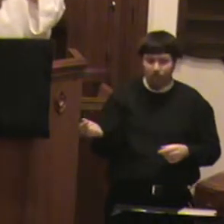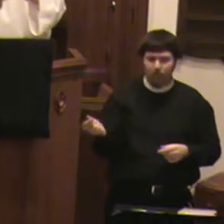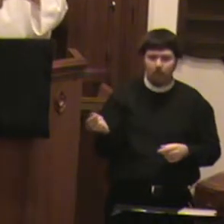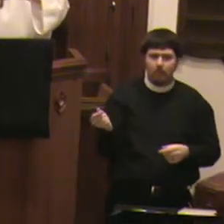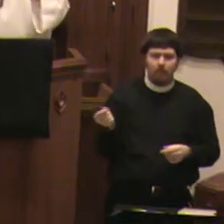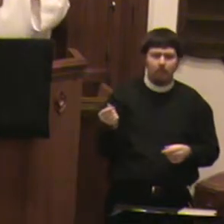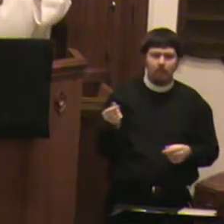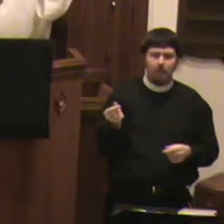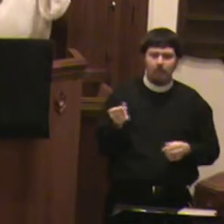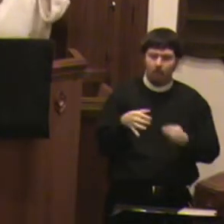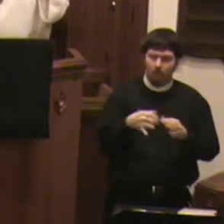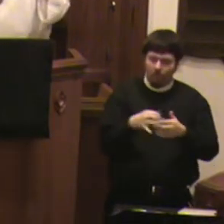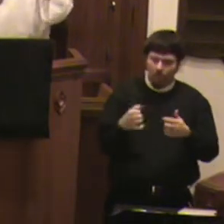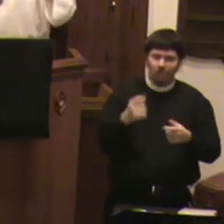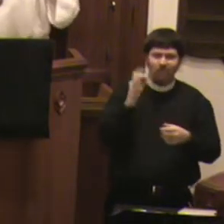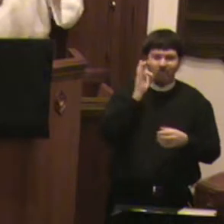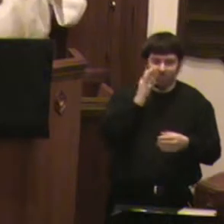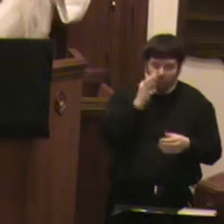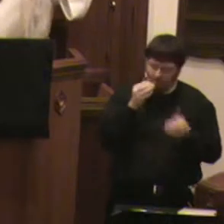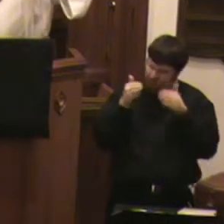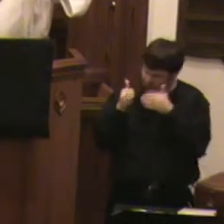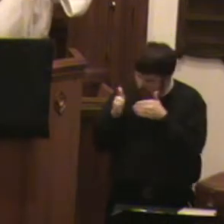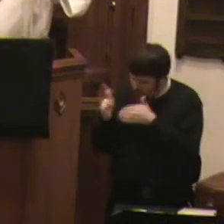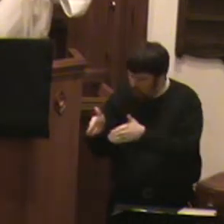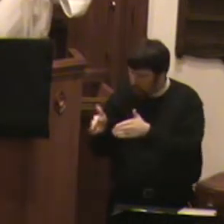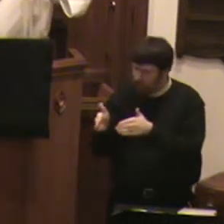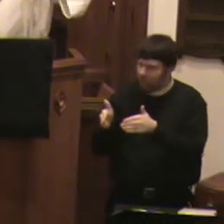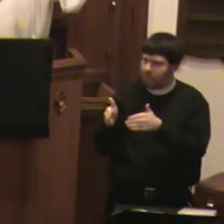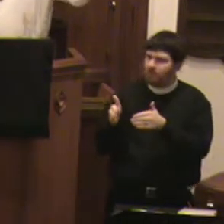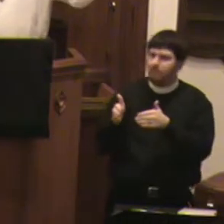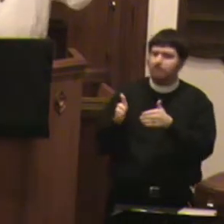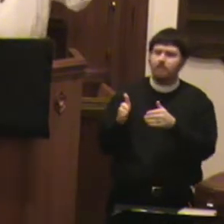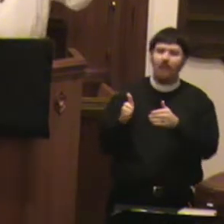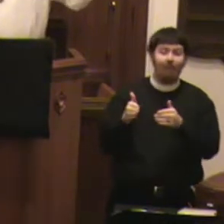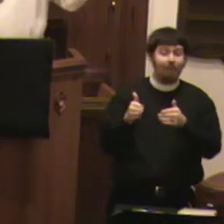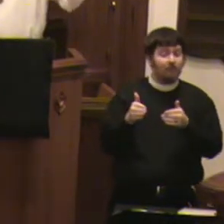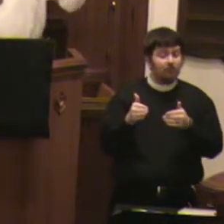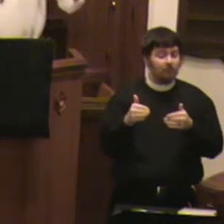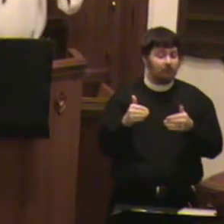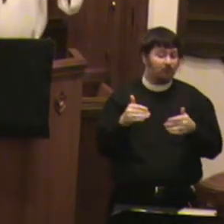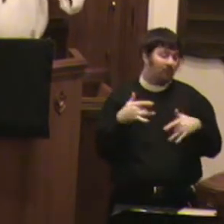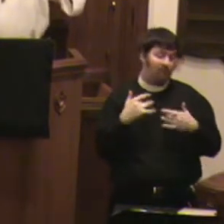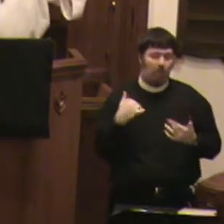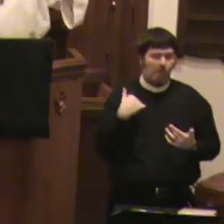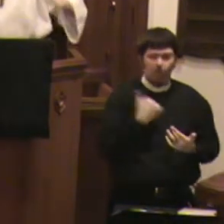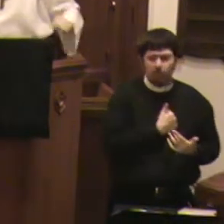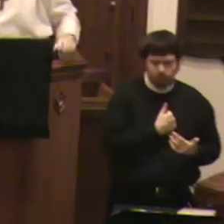fruits, and focus on them, and feel as though, yes, we're doing a good job.